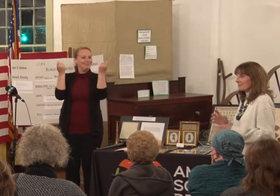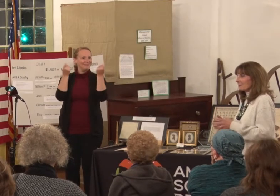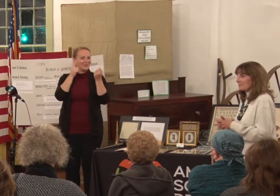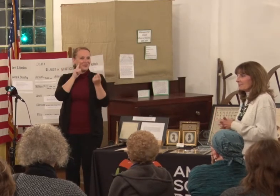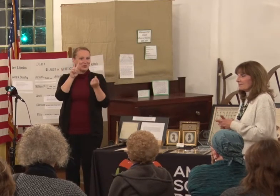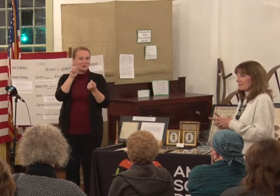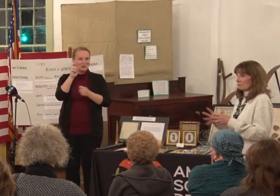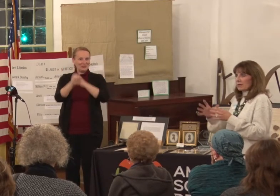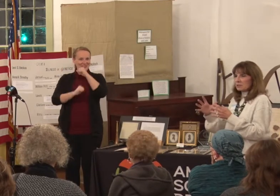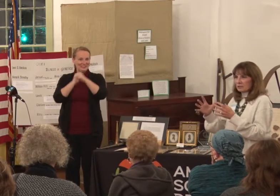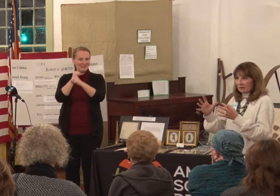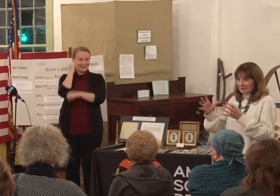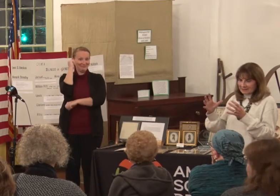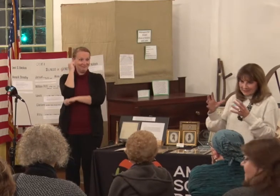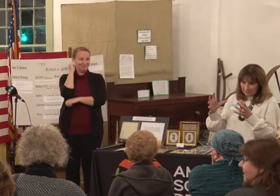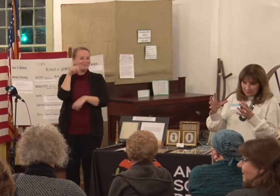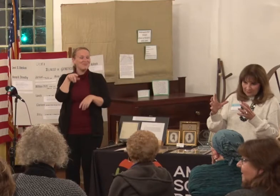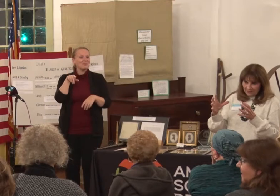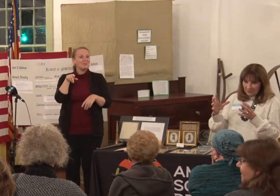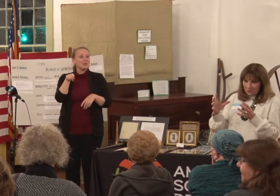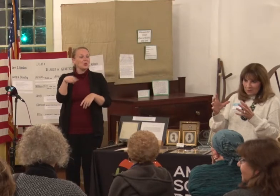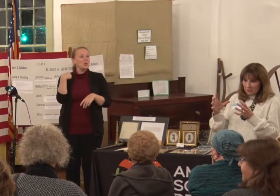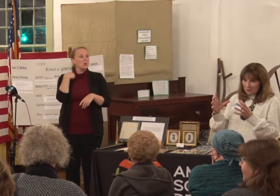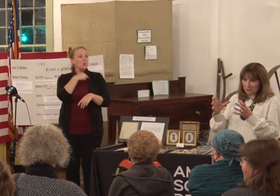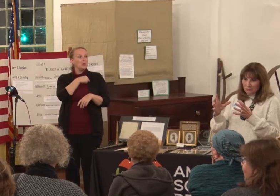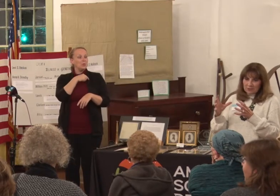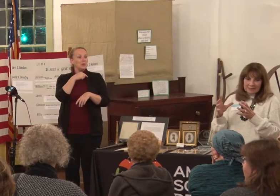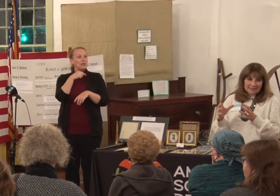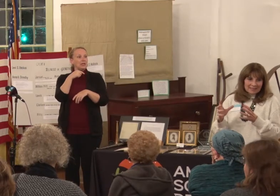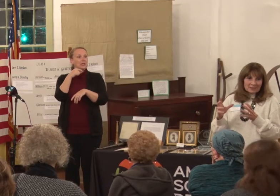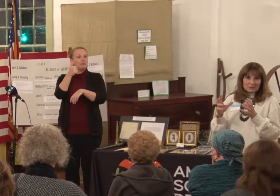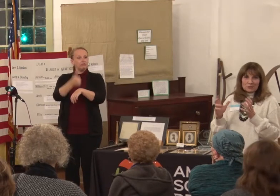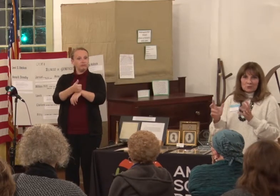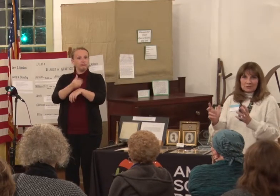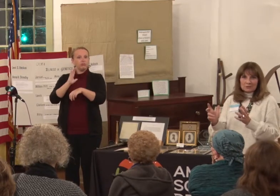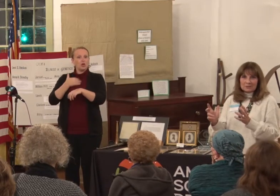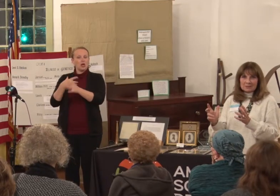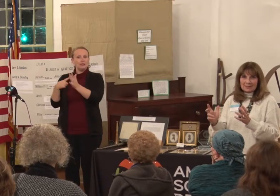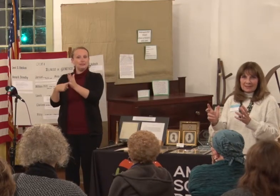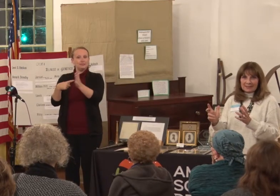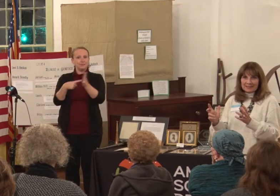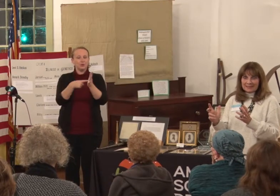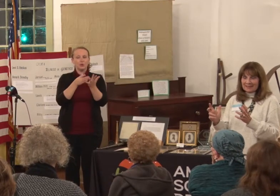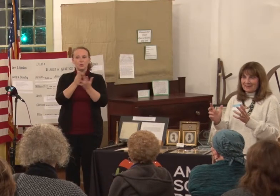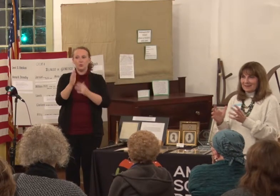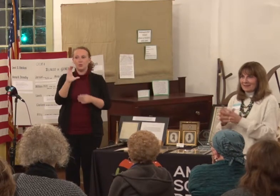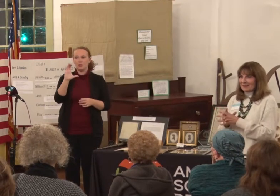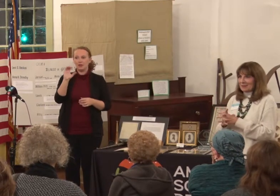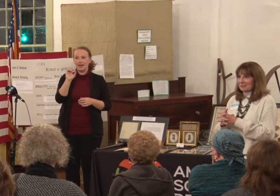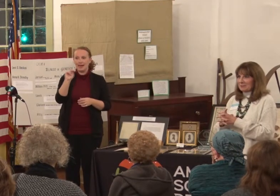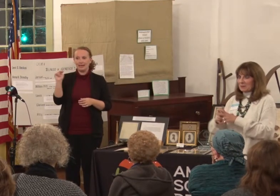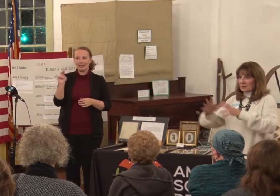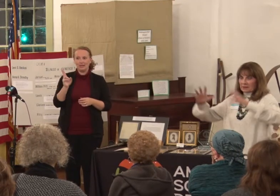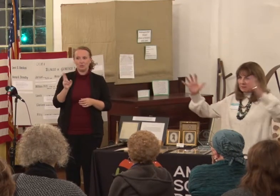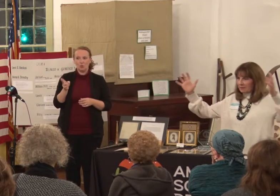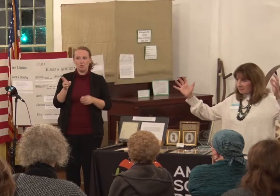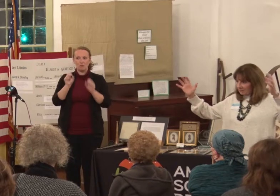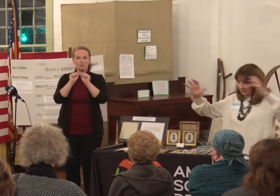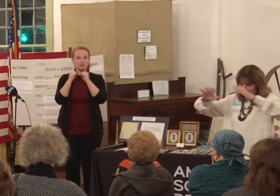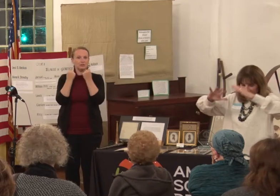we arranged our exhibit through the Connecticut Historical Society, and they had